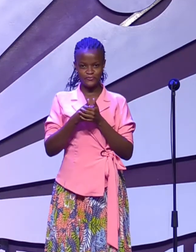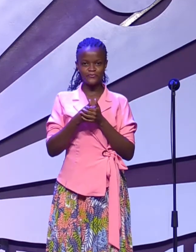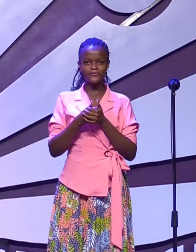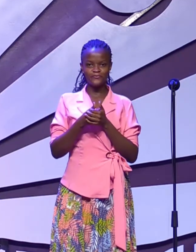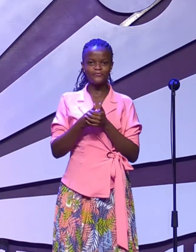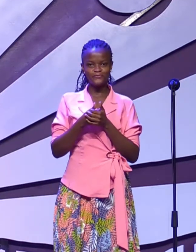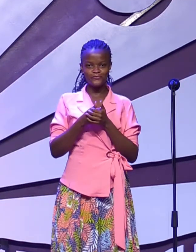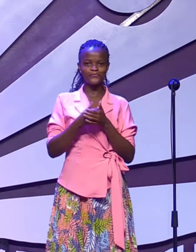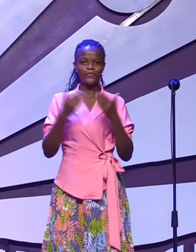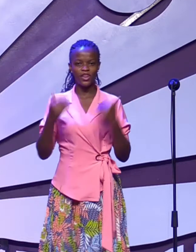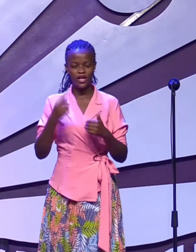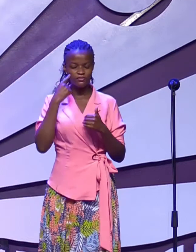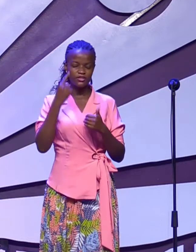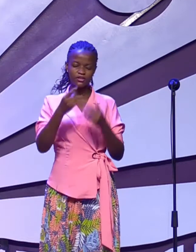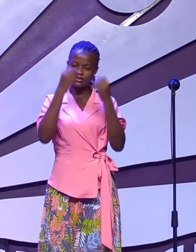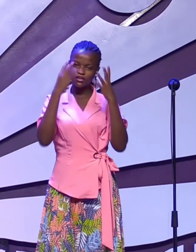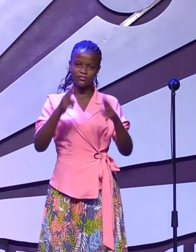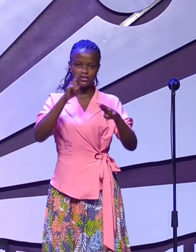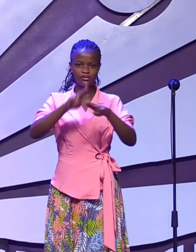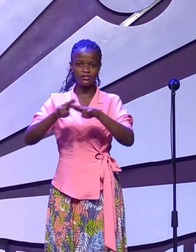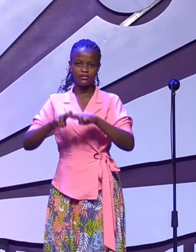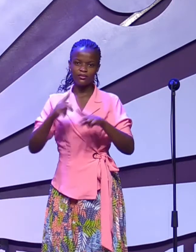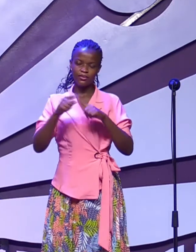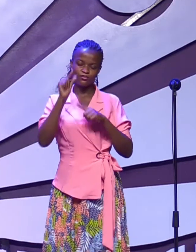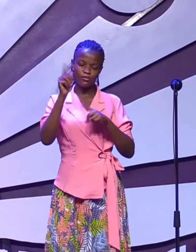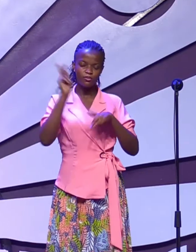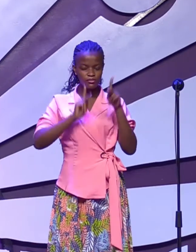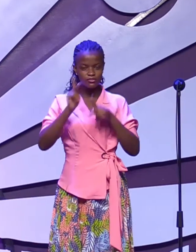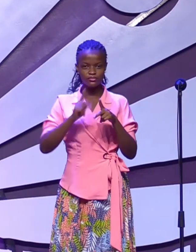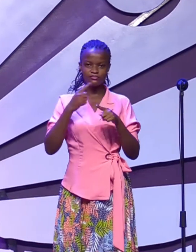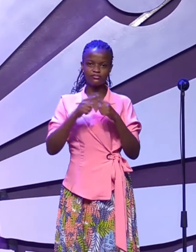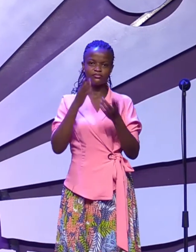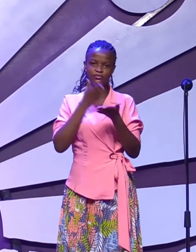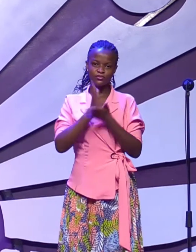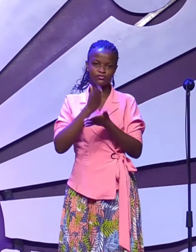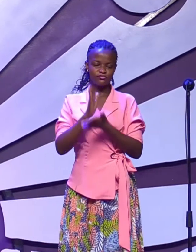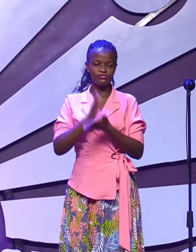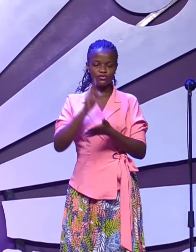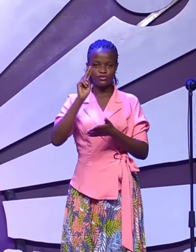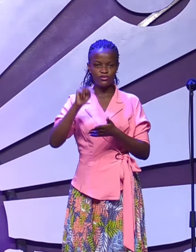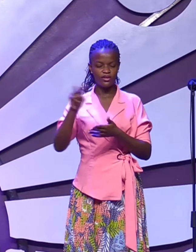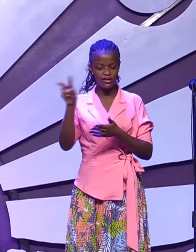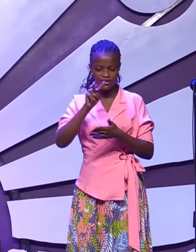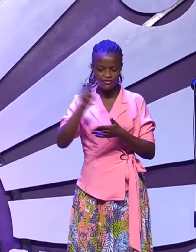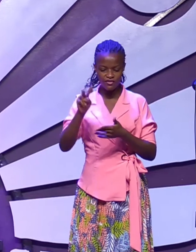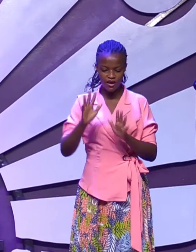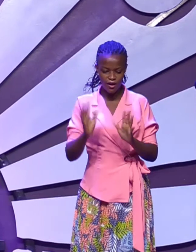I am now looking at empty benches except a few people. But really, it is not like it should be.